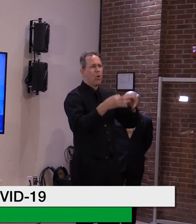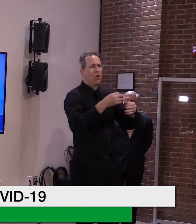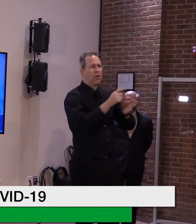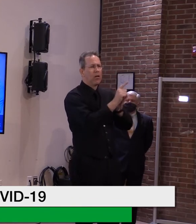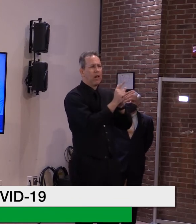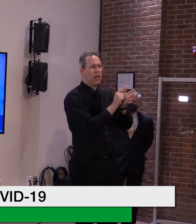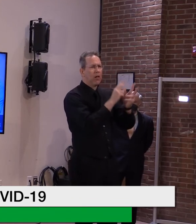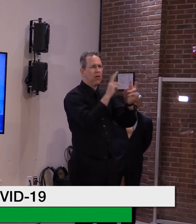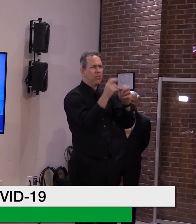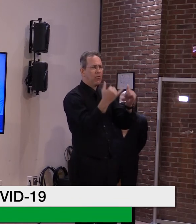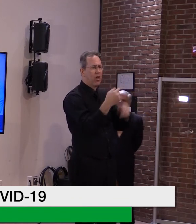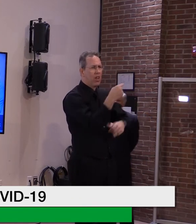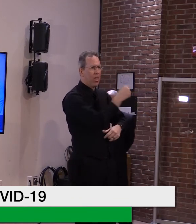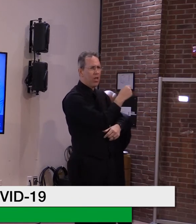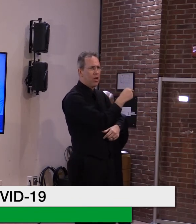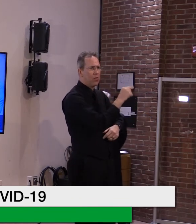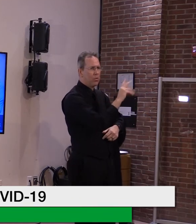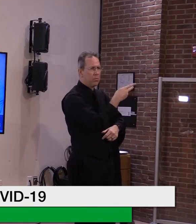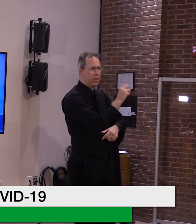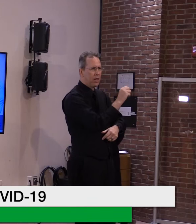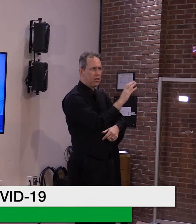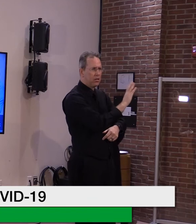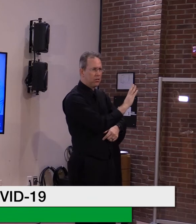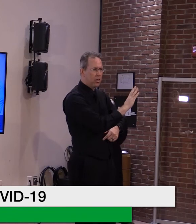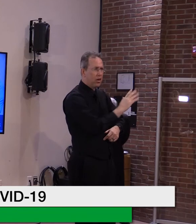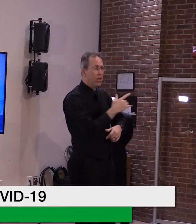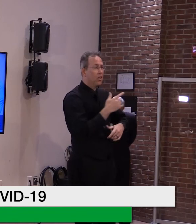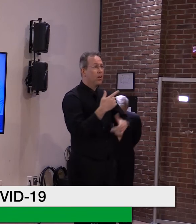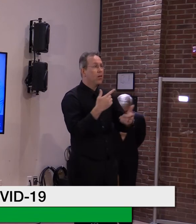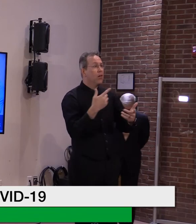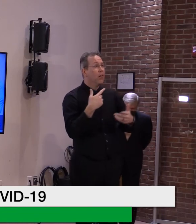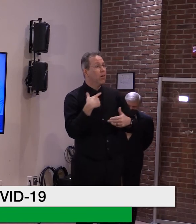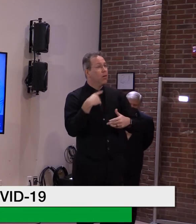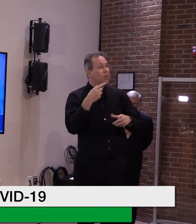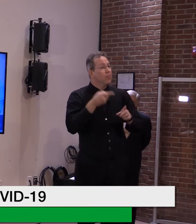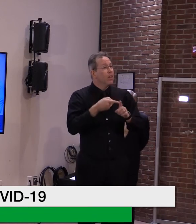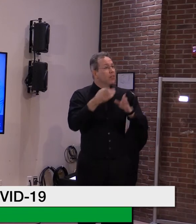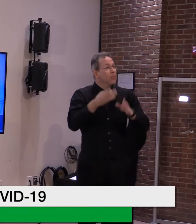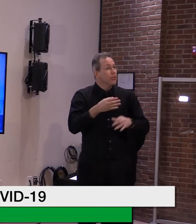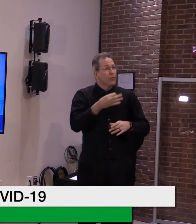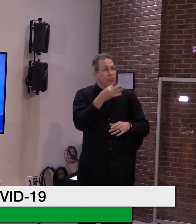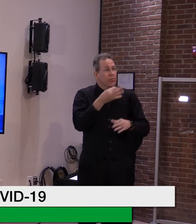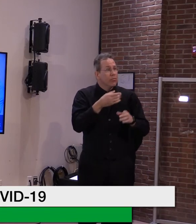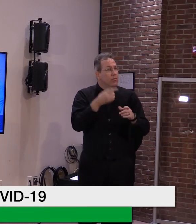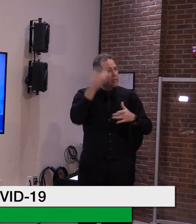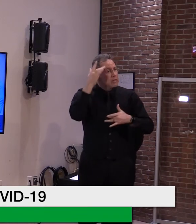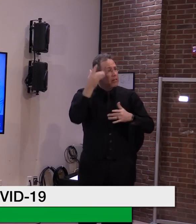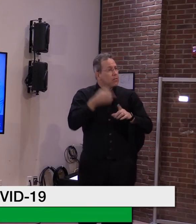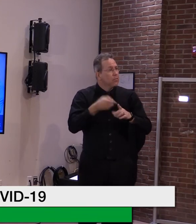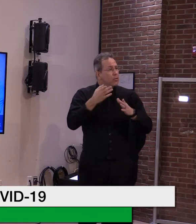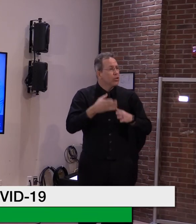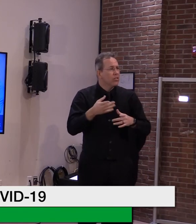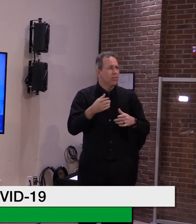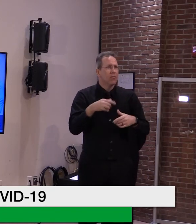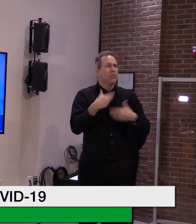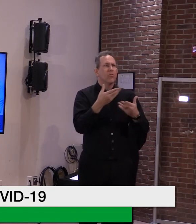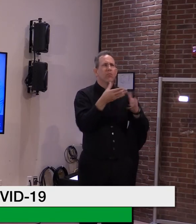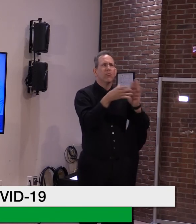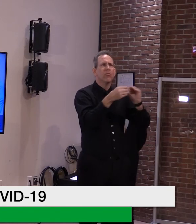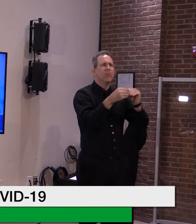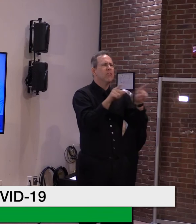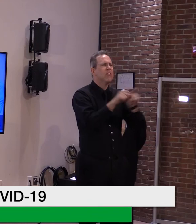uh, testified yesterday and provided, uh, all the kind of factual information I would have provided if I was testifying